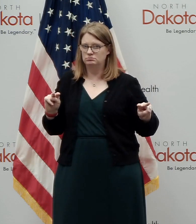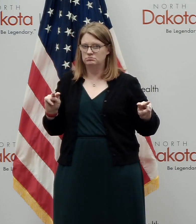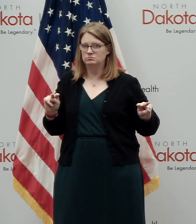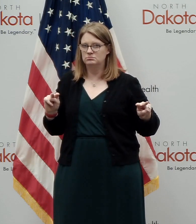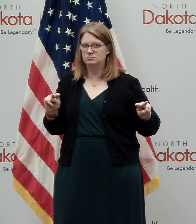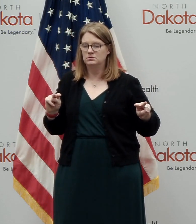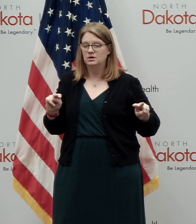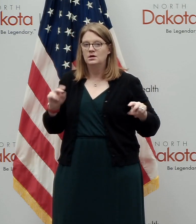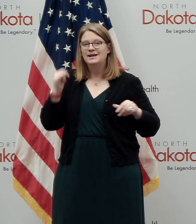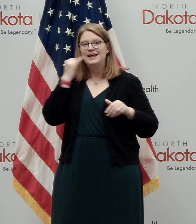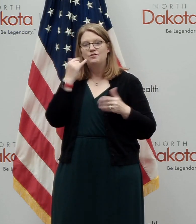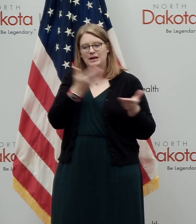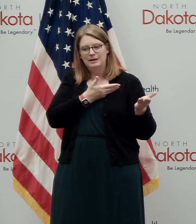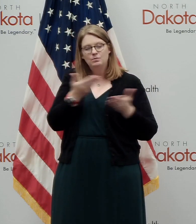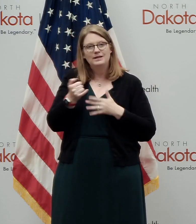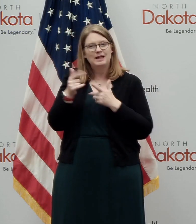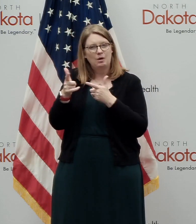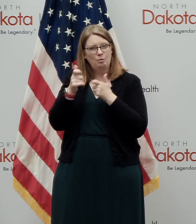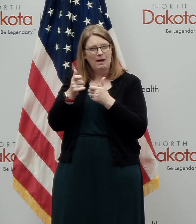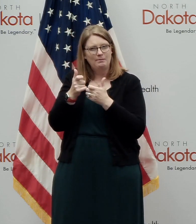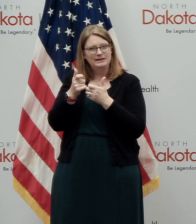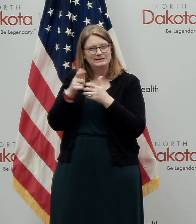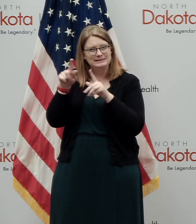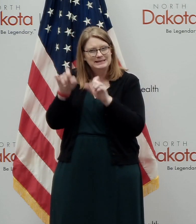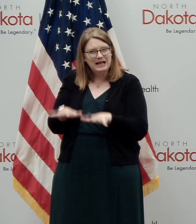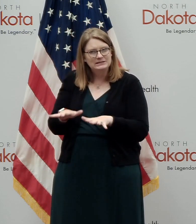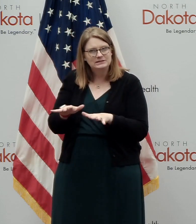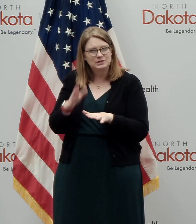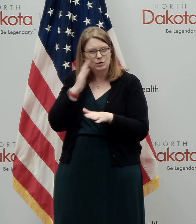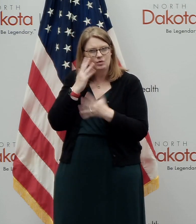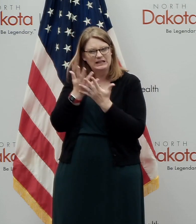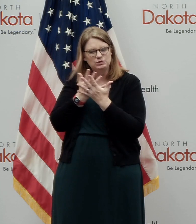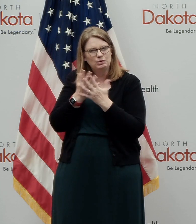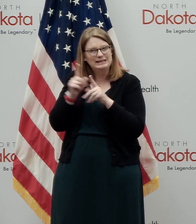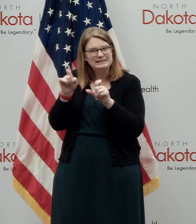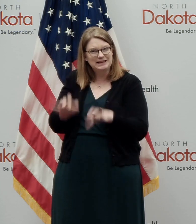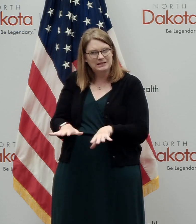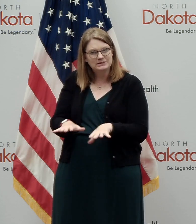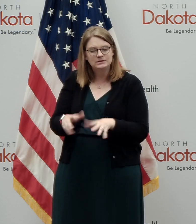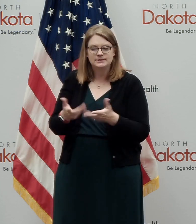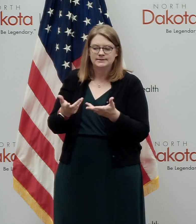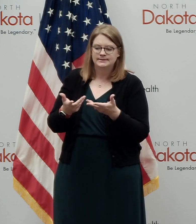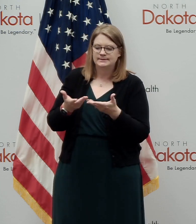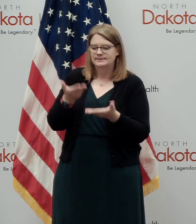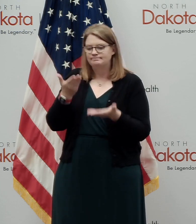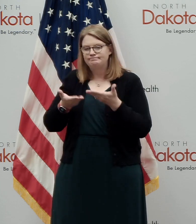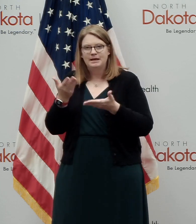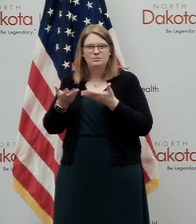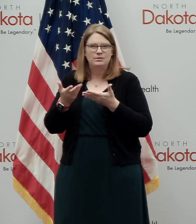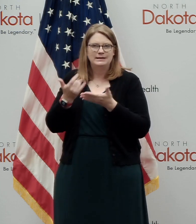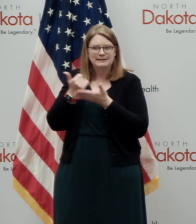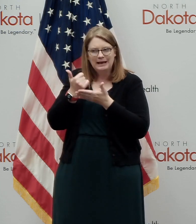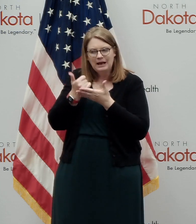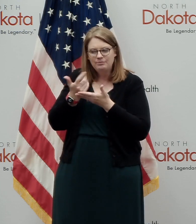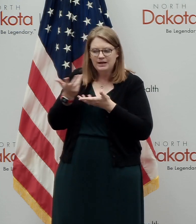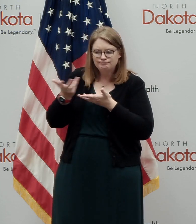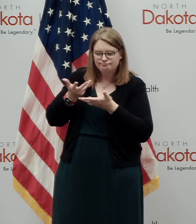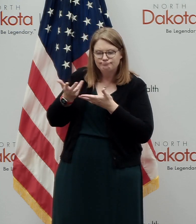rapid screening tests to bear, perhaps that can help us to facilitate visitation